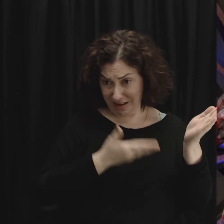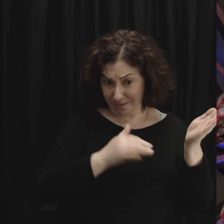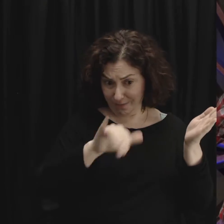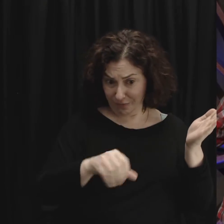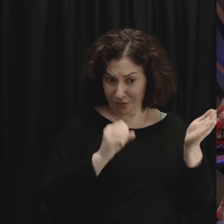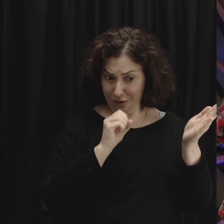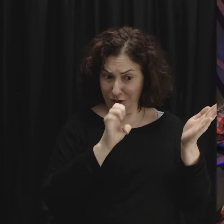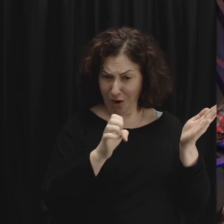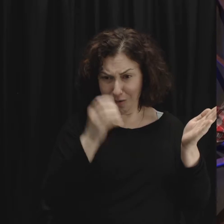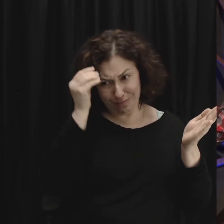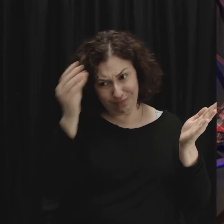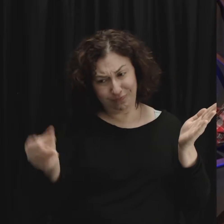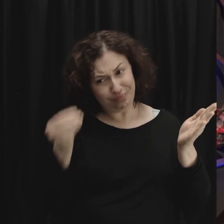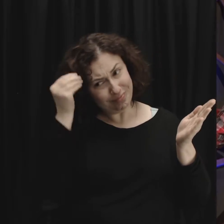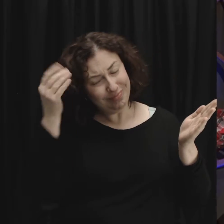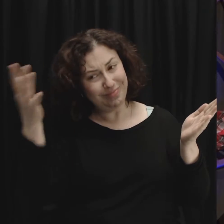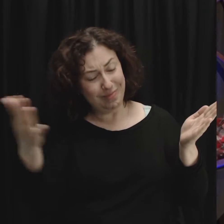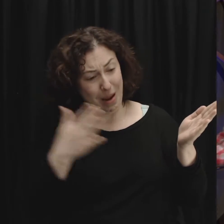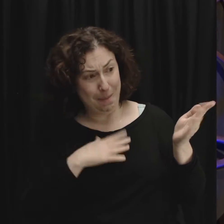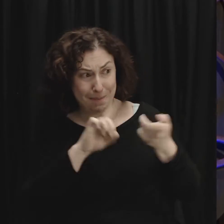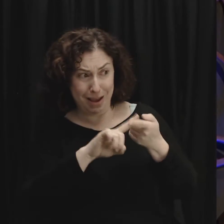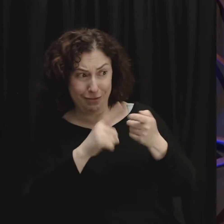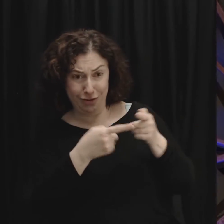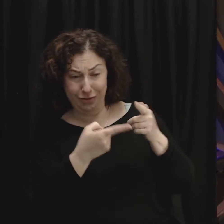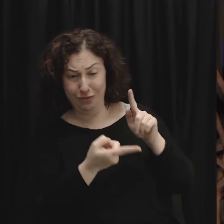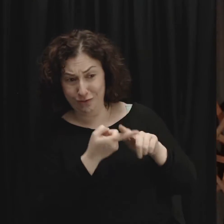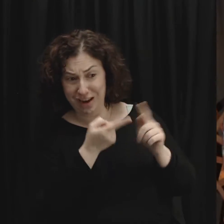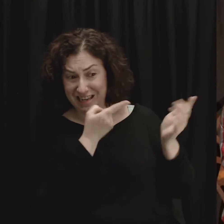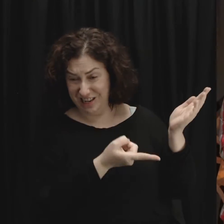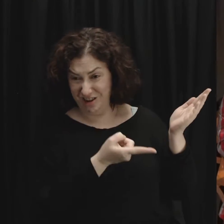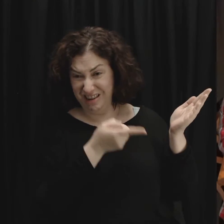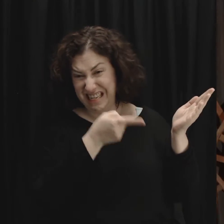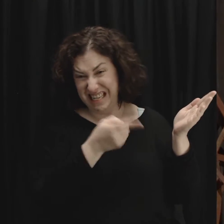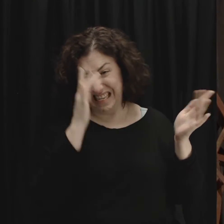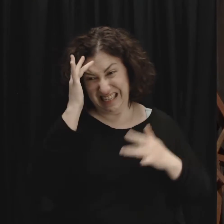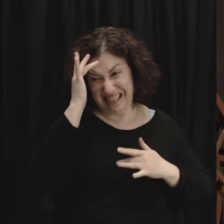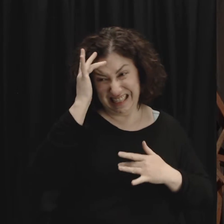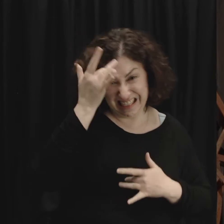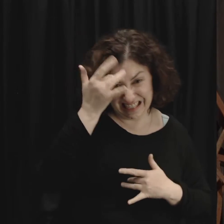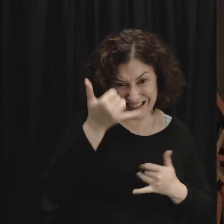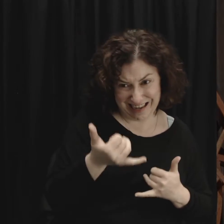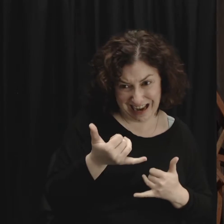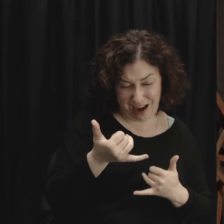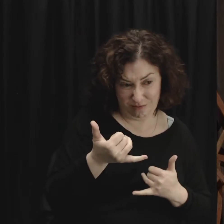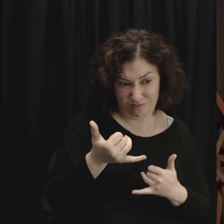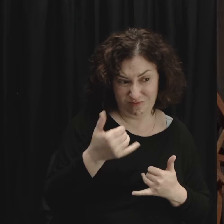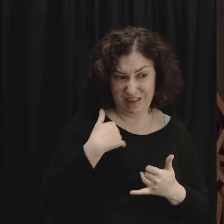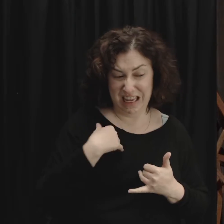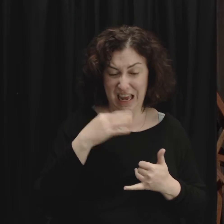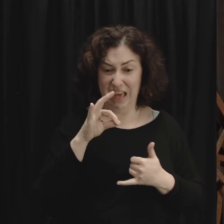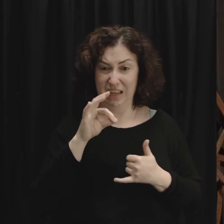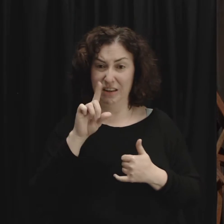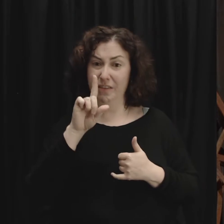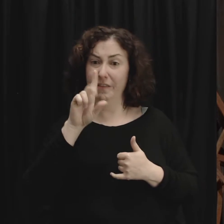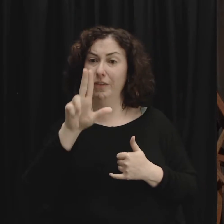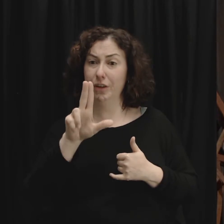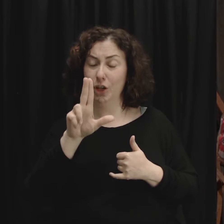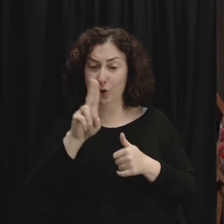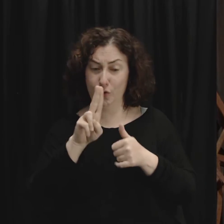friend Joe, Joe, he has the flu right now, and pink eye, and ringworm, and